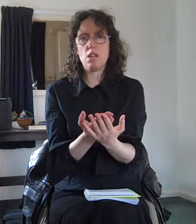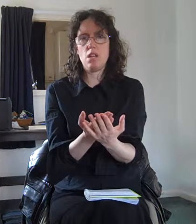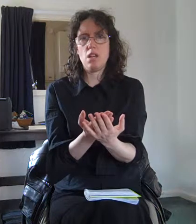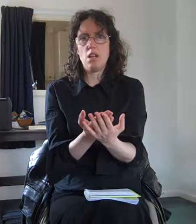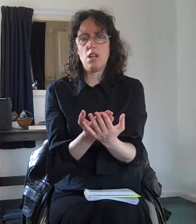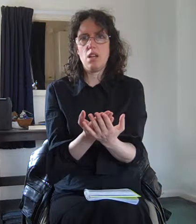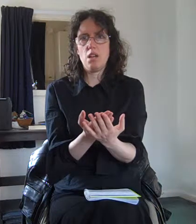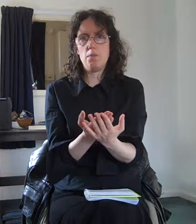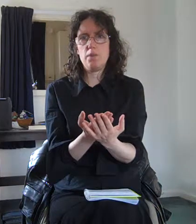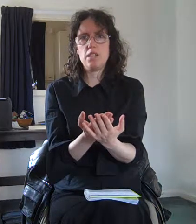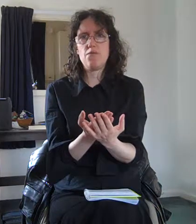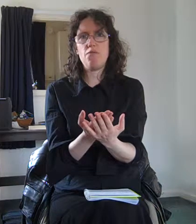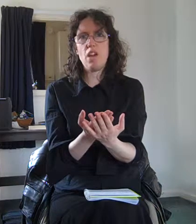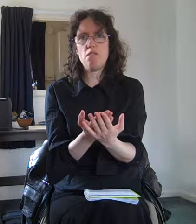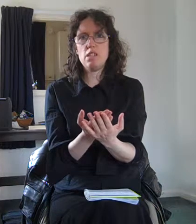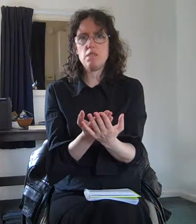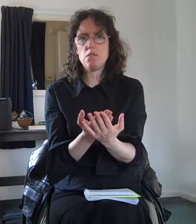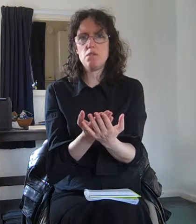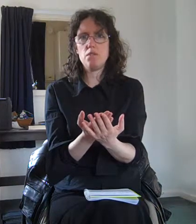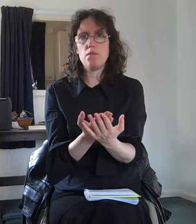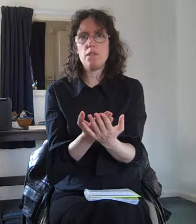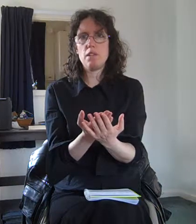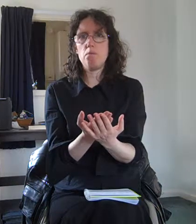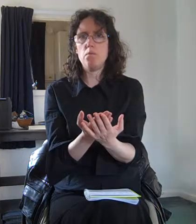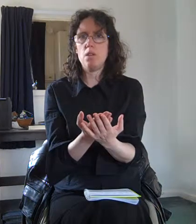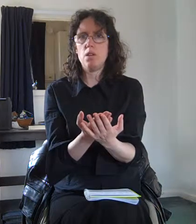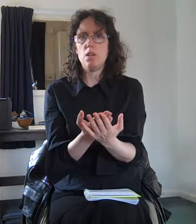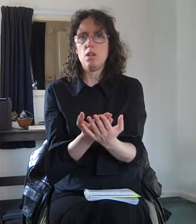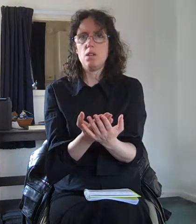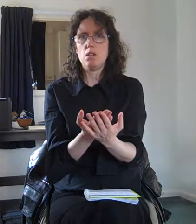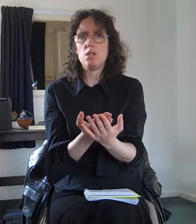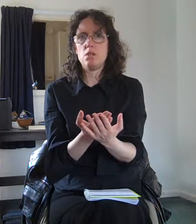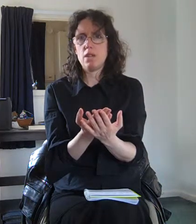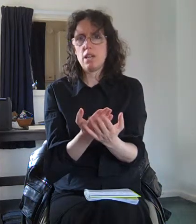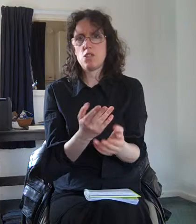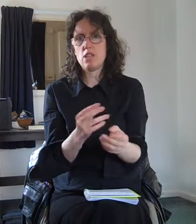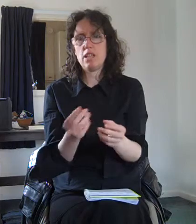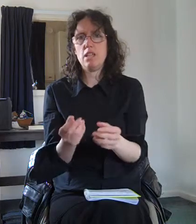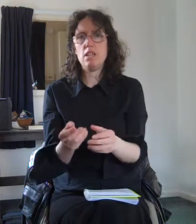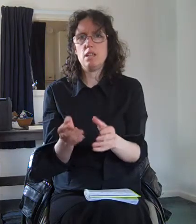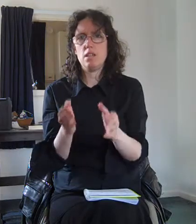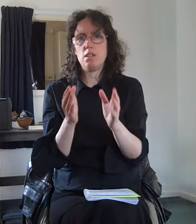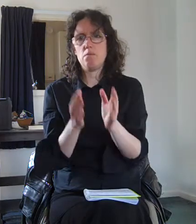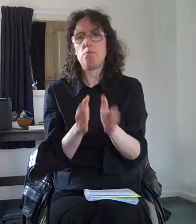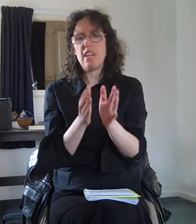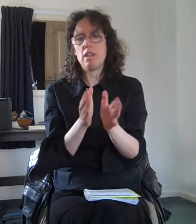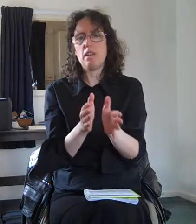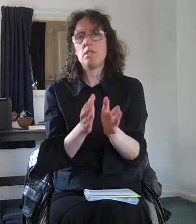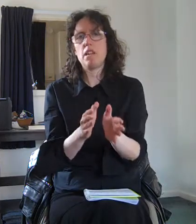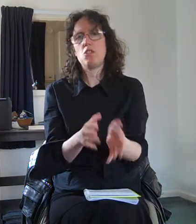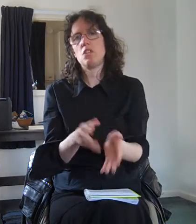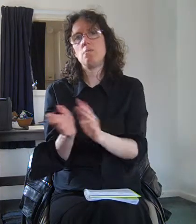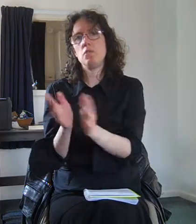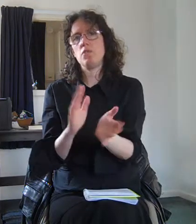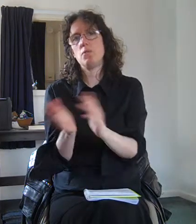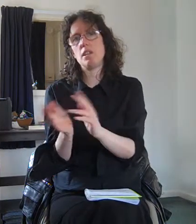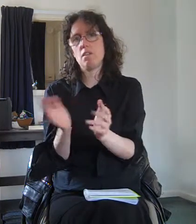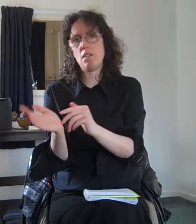um it's very difficult for them to actually break their attention move to another